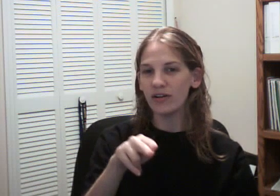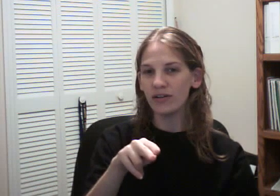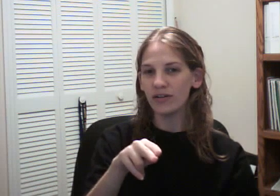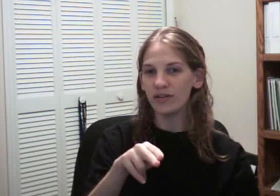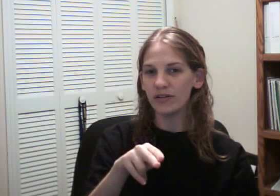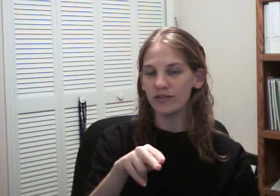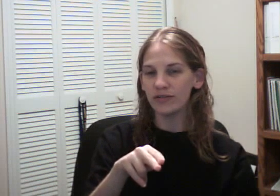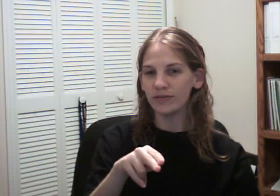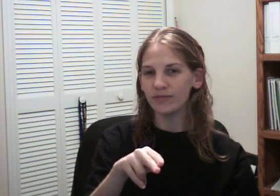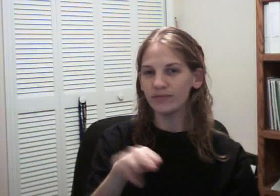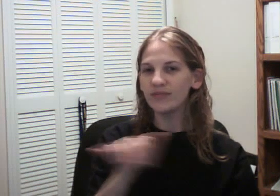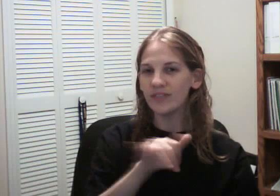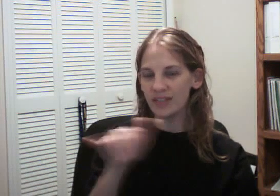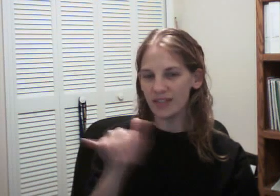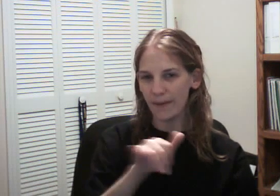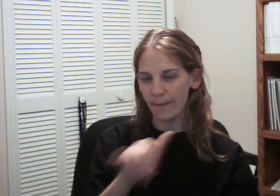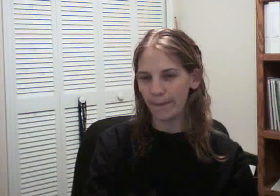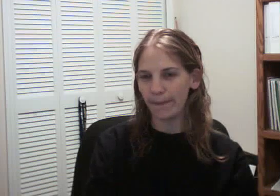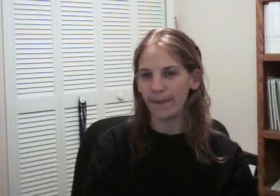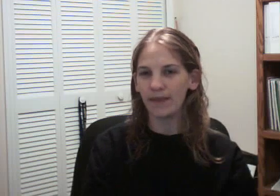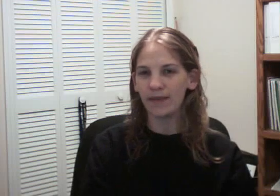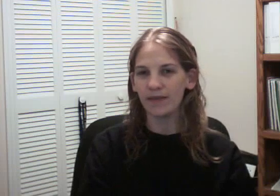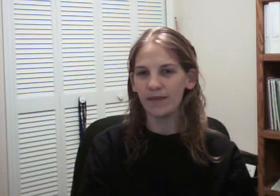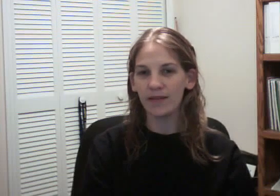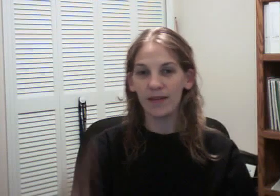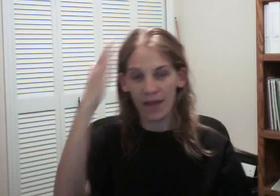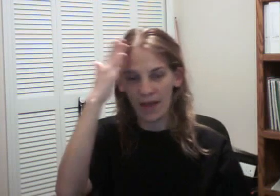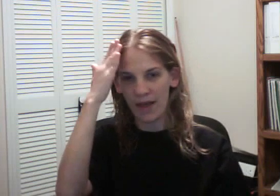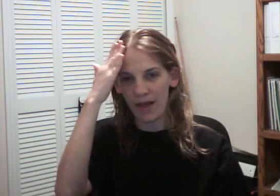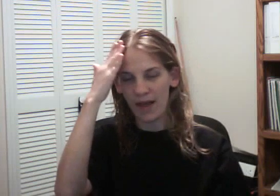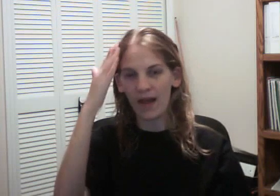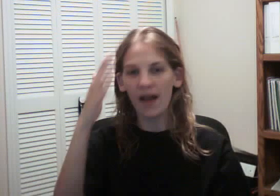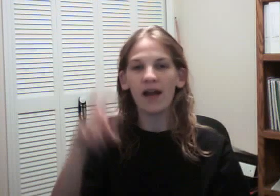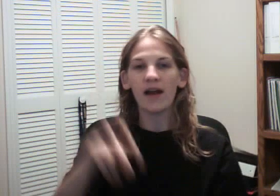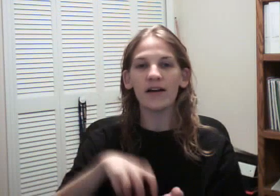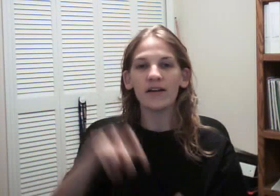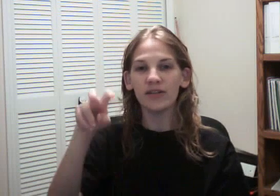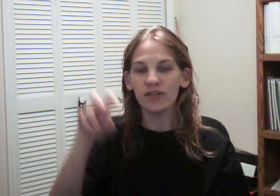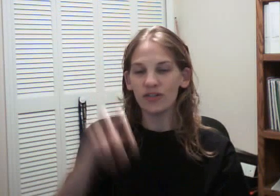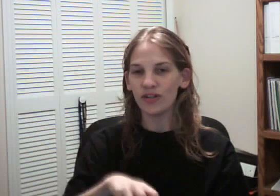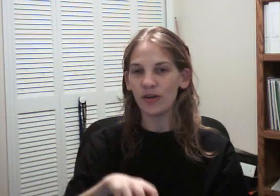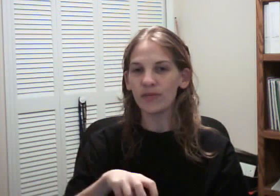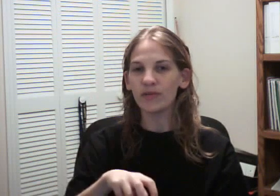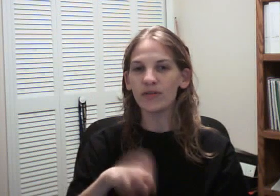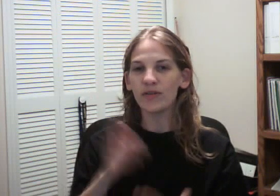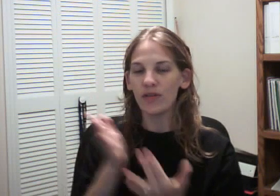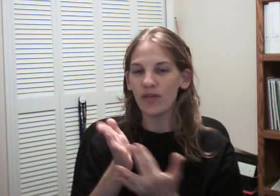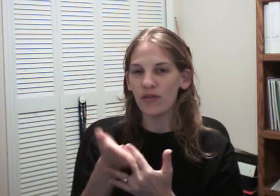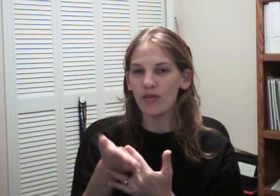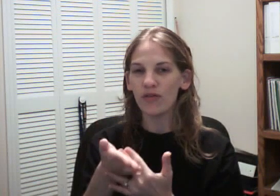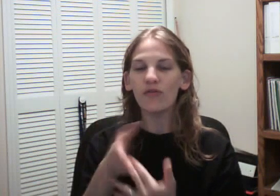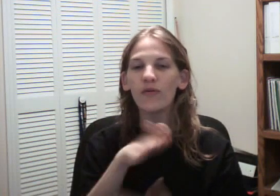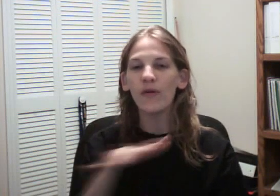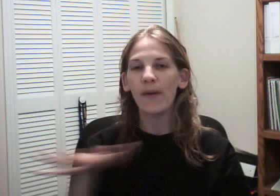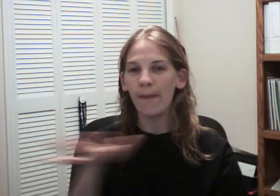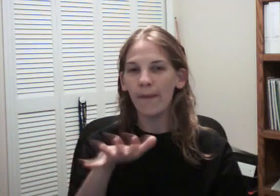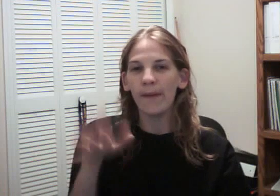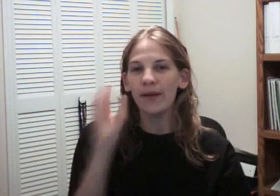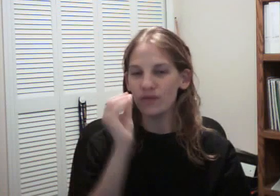John jumped through the patch of flowers and followed his hat to a stream. The